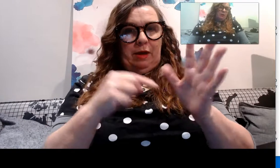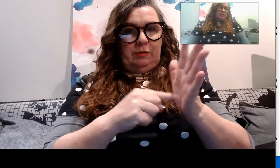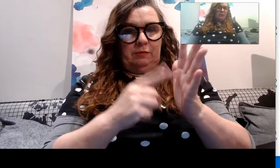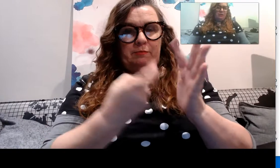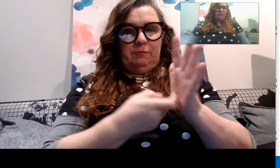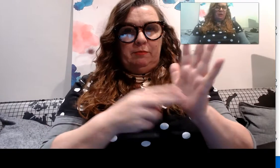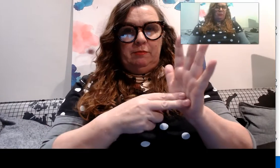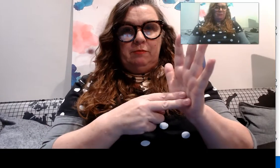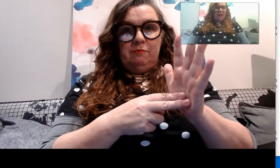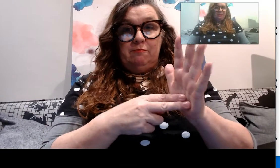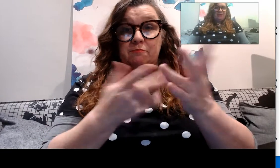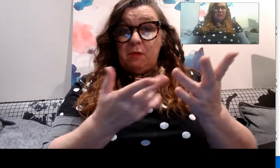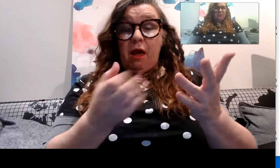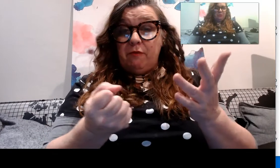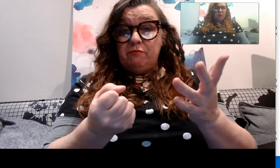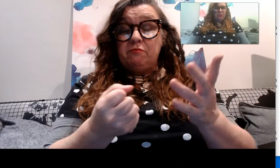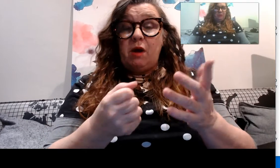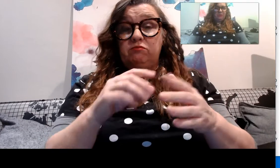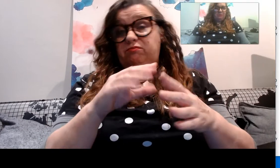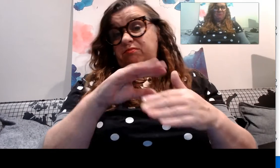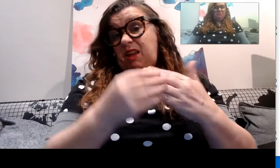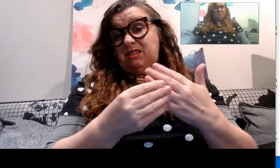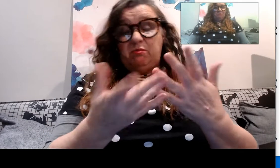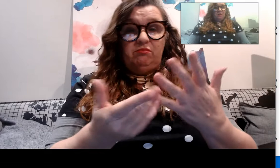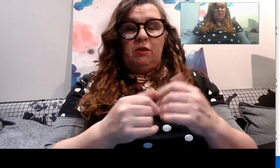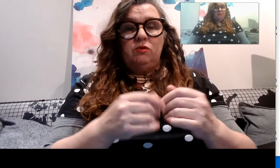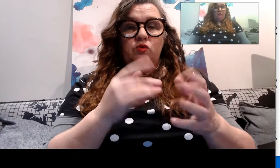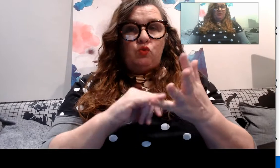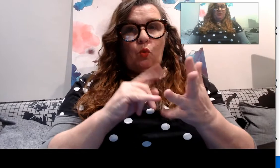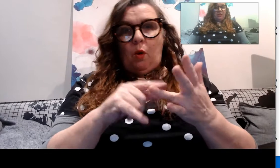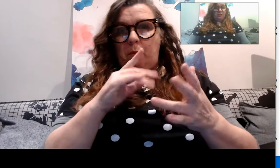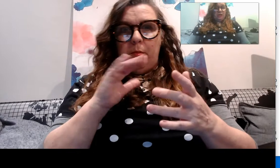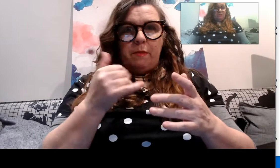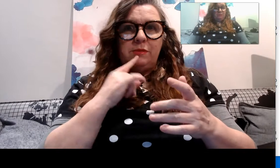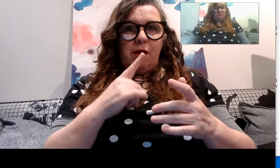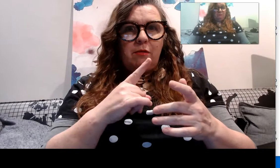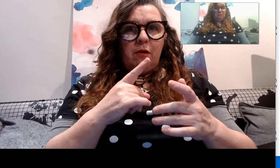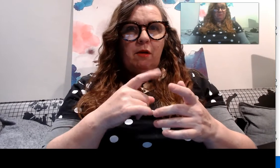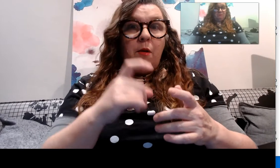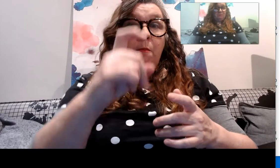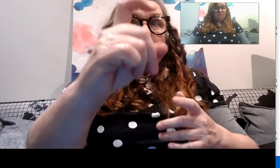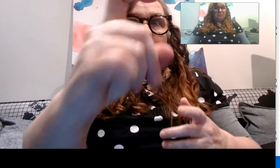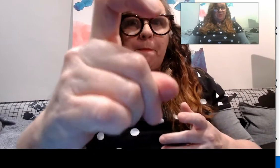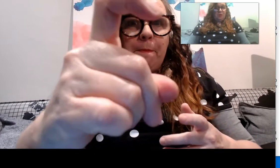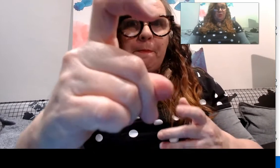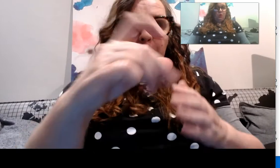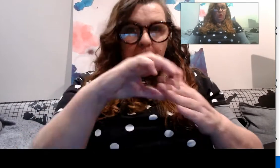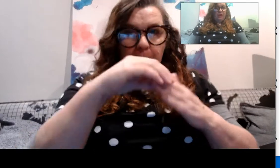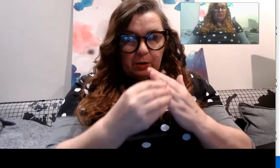voice language you've got some patterns in language that you might be using like for us it'd be hand shapes hook hand